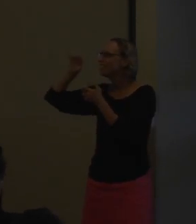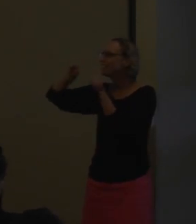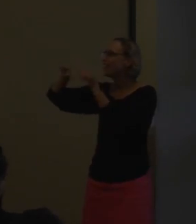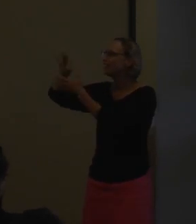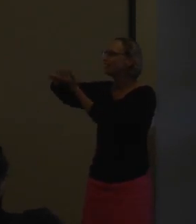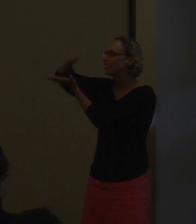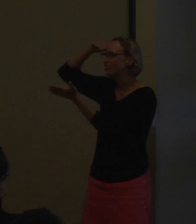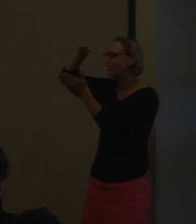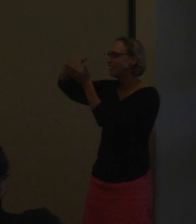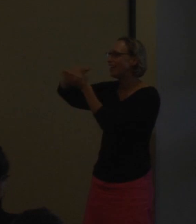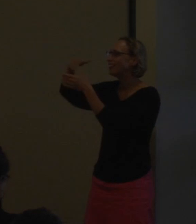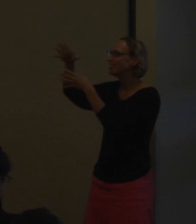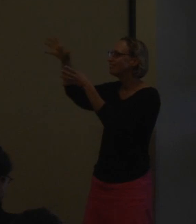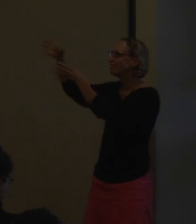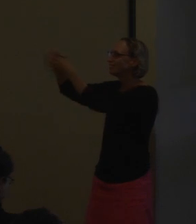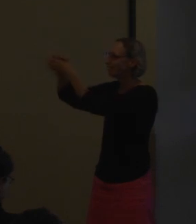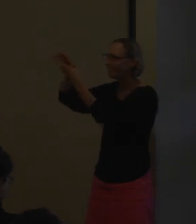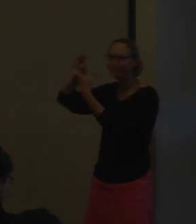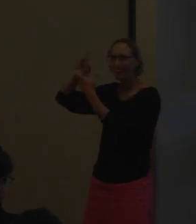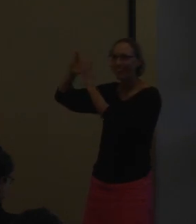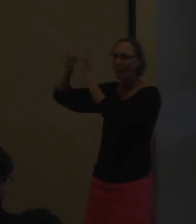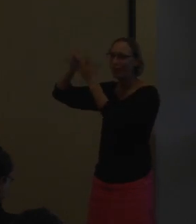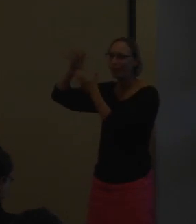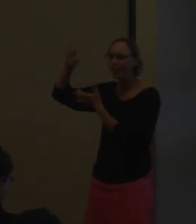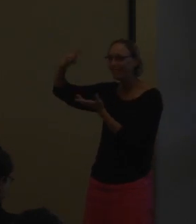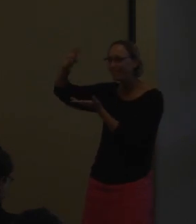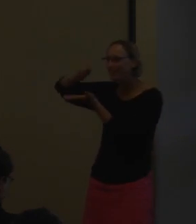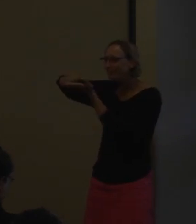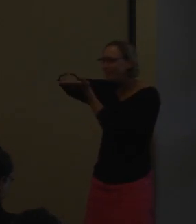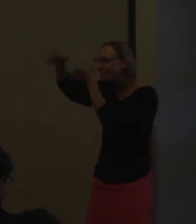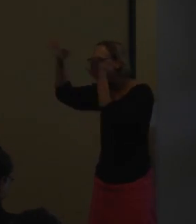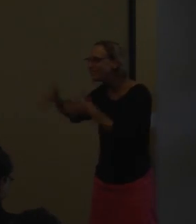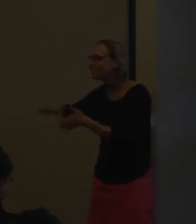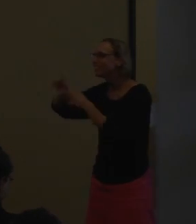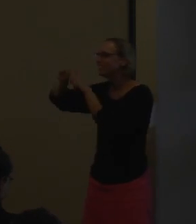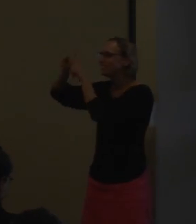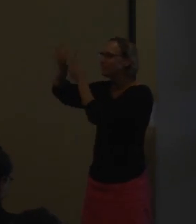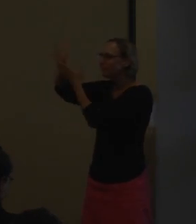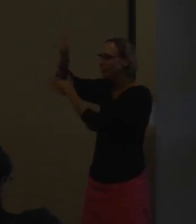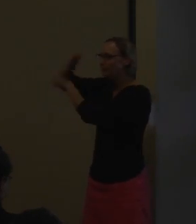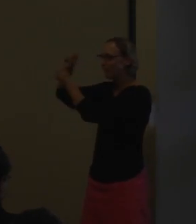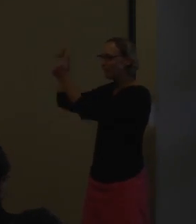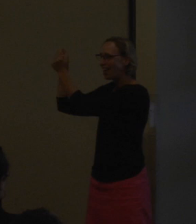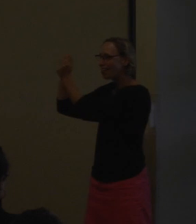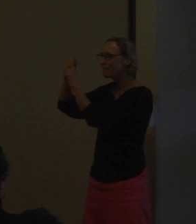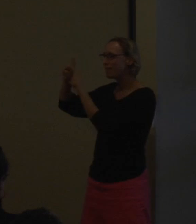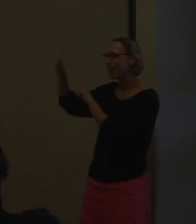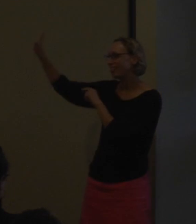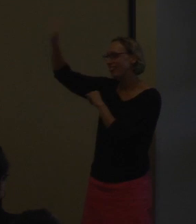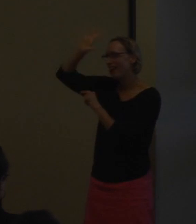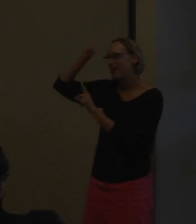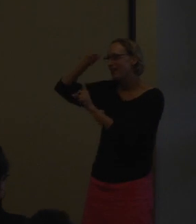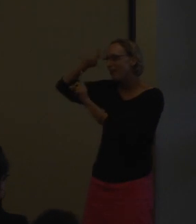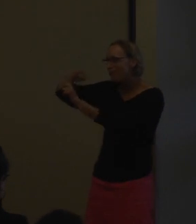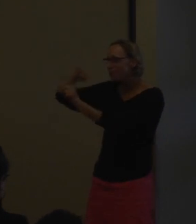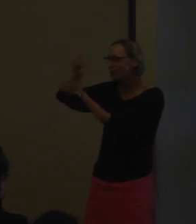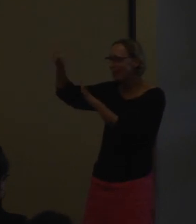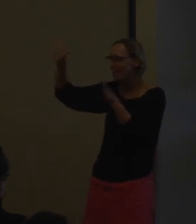The other five Science of Learning Centers are a network of researchers, different universities working together,